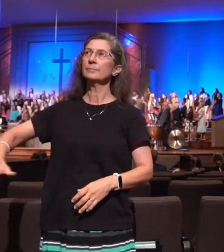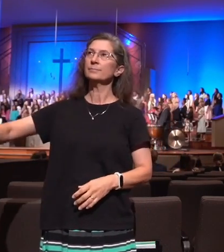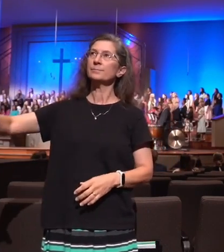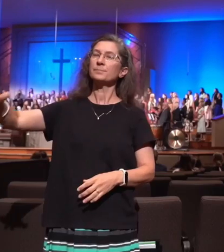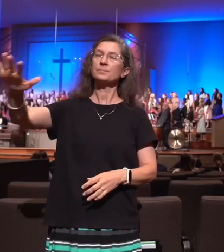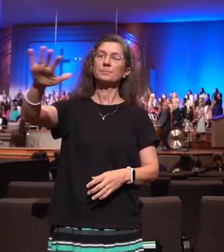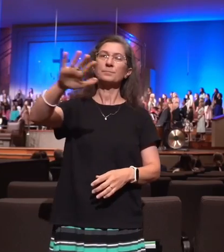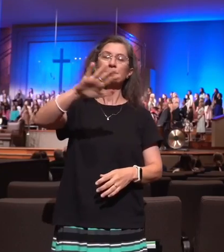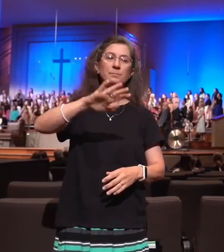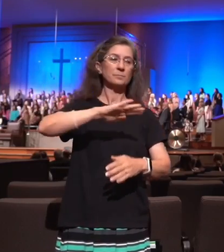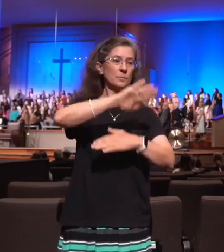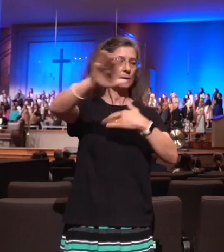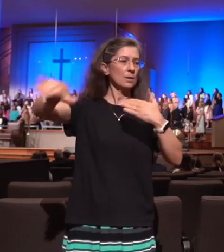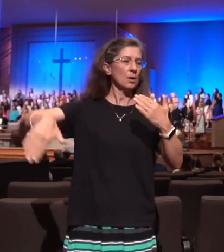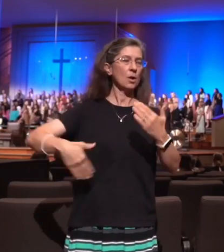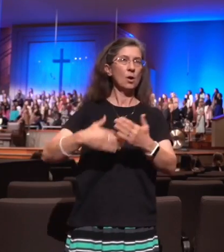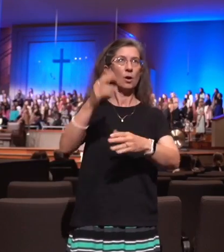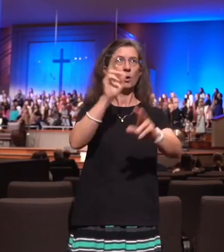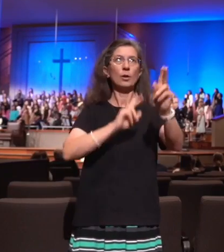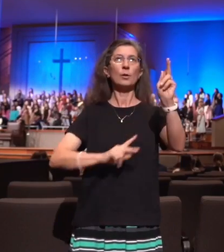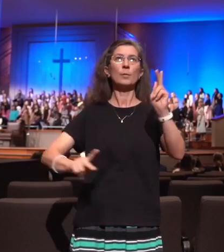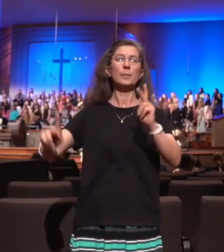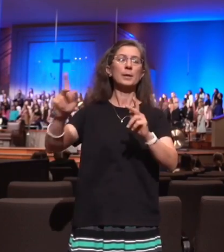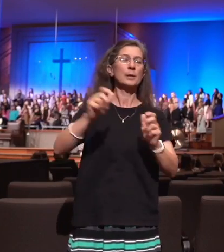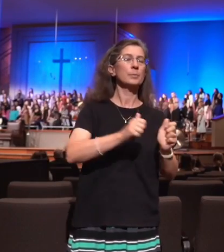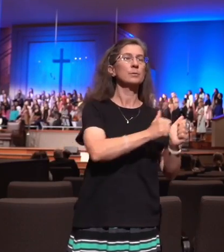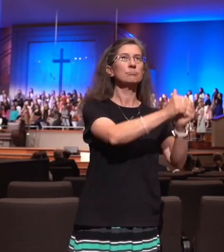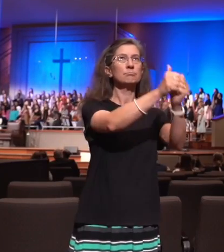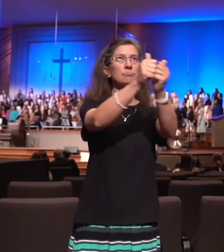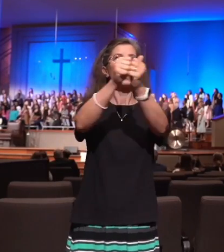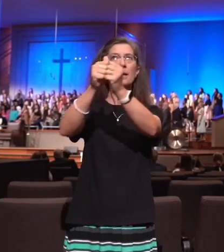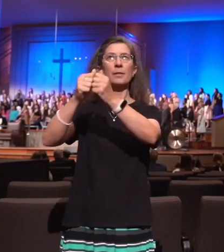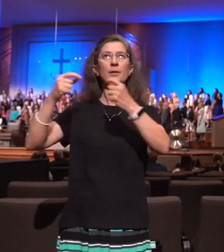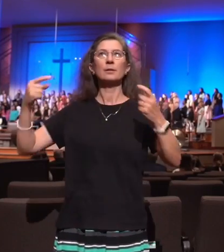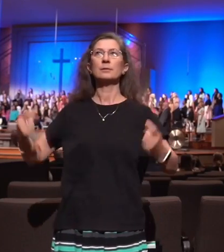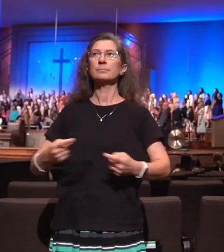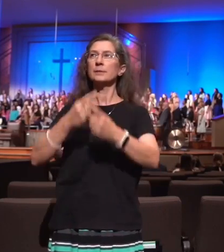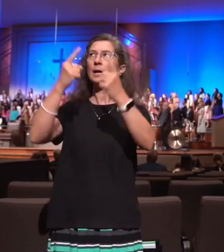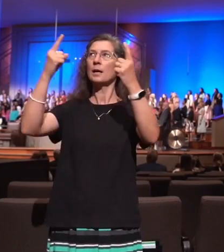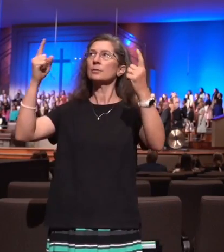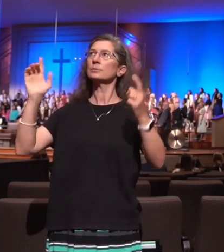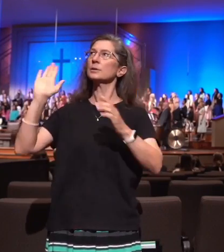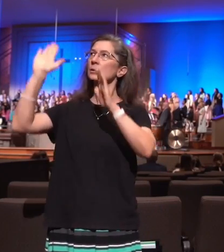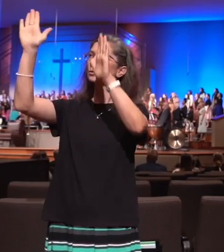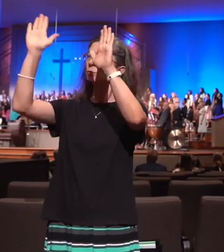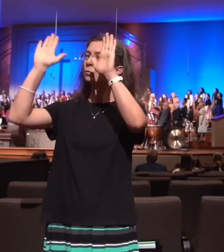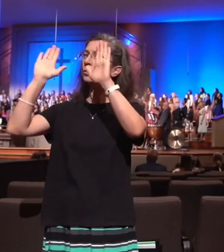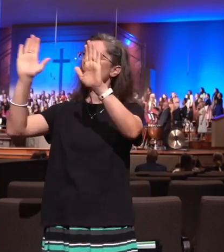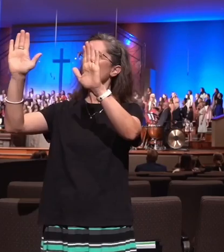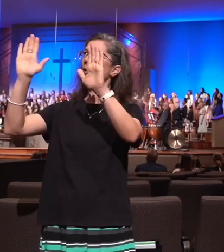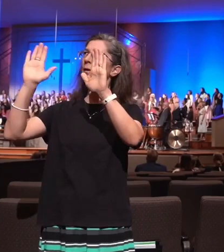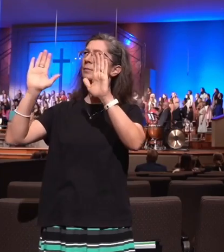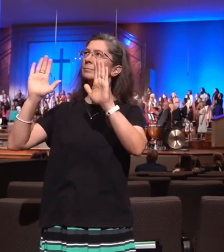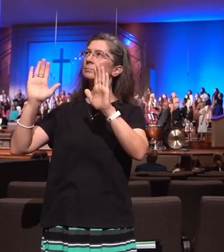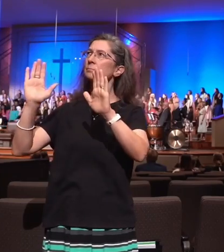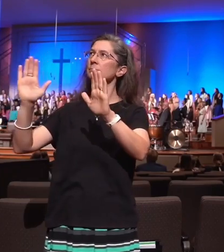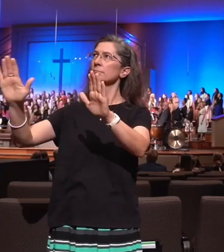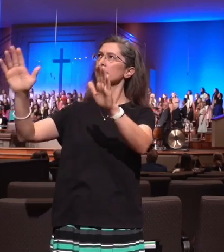voice proclaiming the great things He has done, let God be crowned with